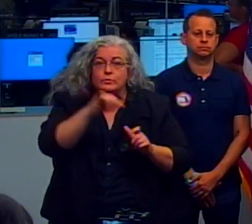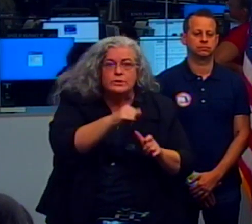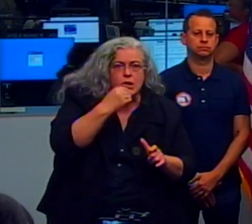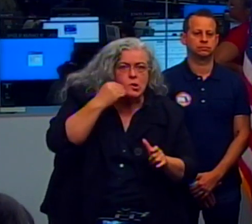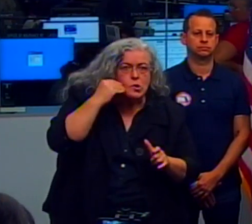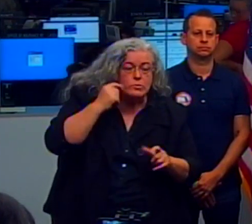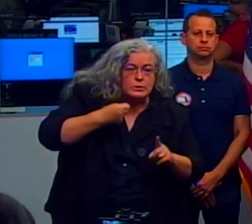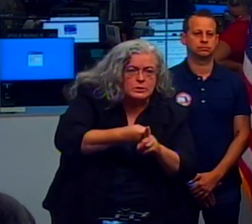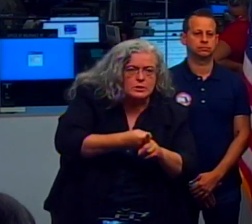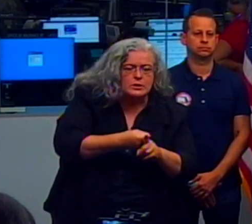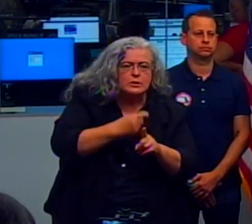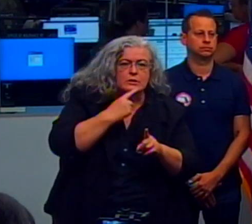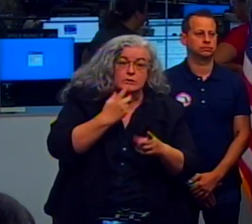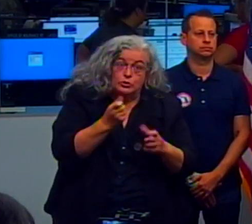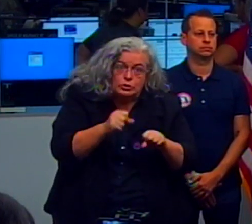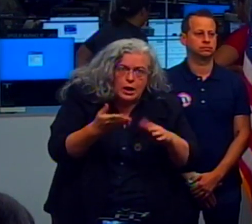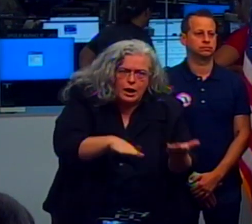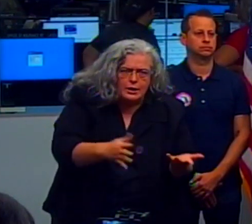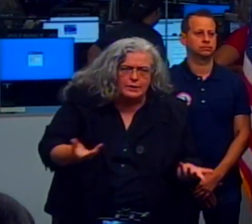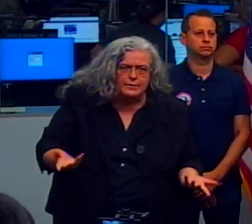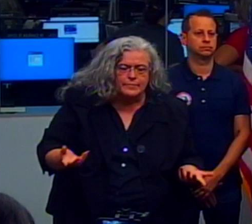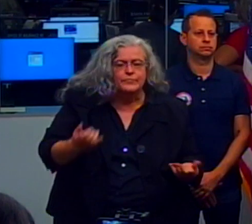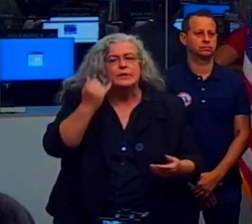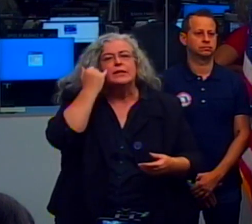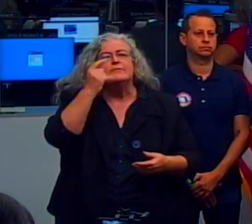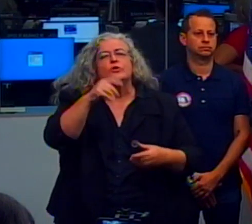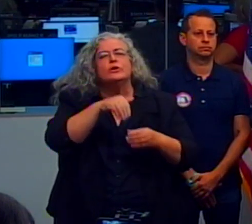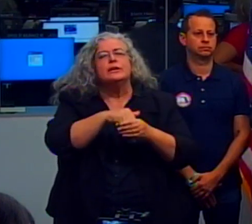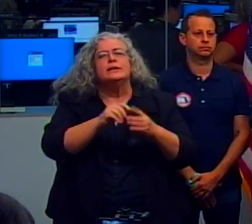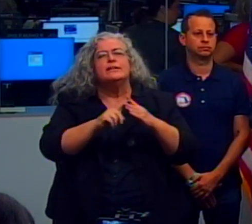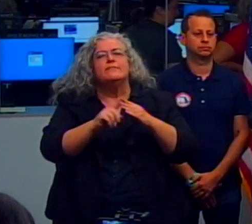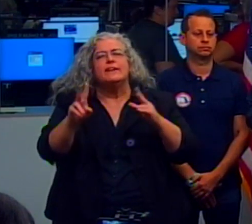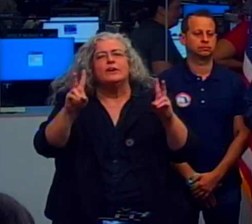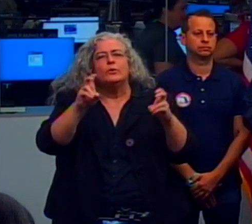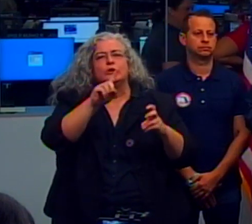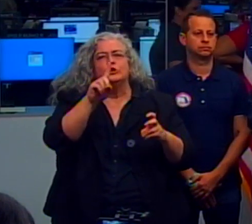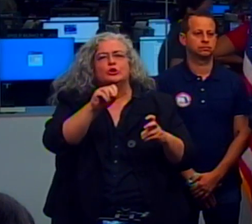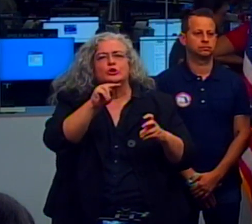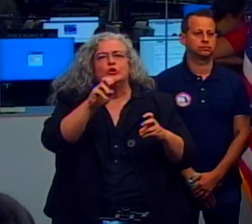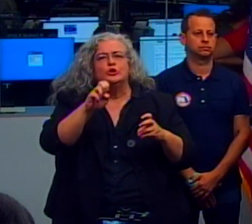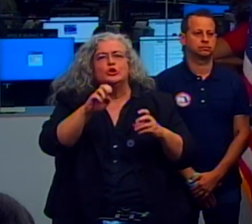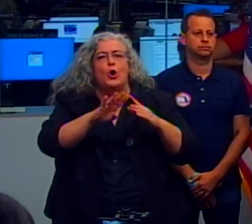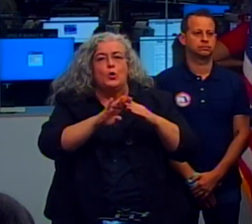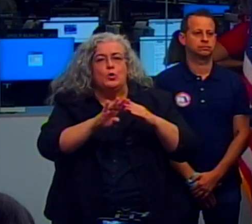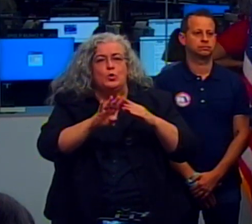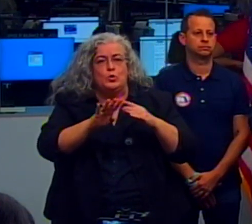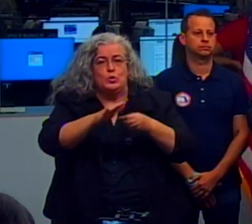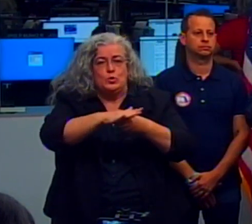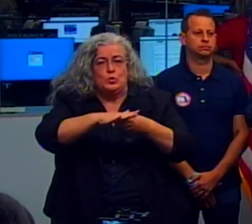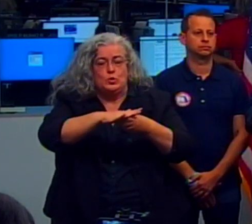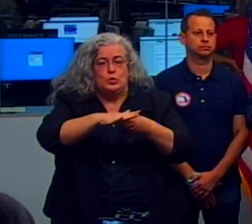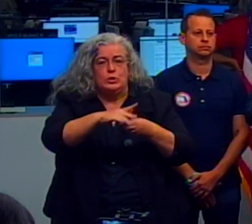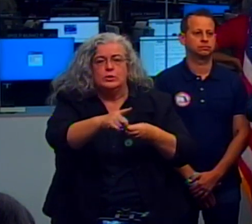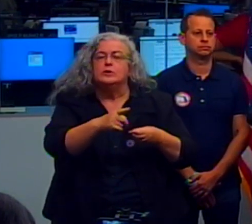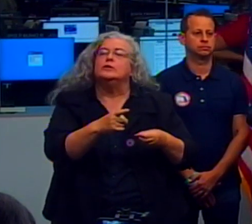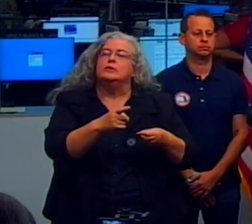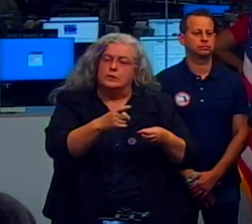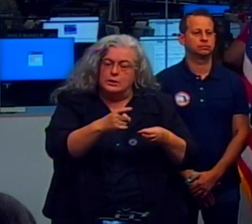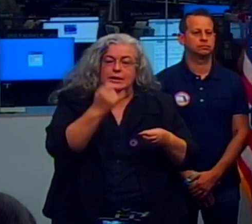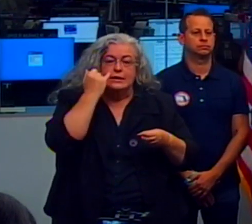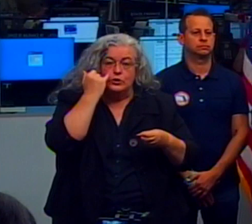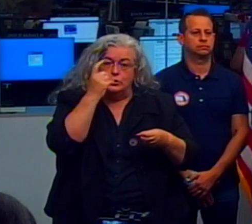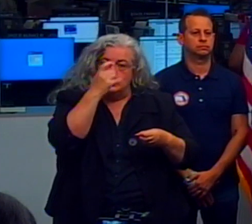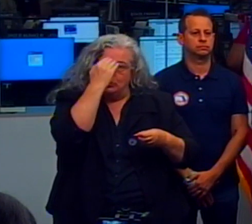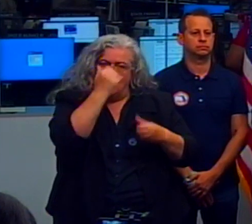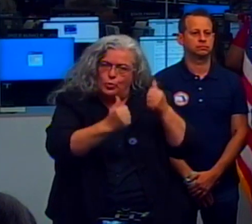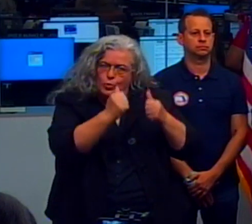if you're in an evacuation zone. Know which zone you're in and know your evacuation route. Now, we, in terms of our